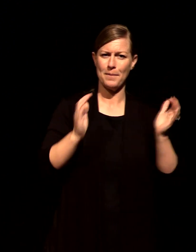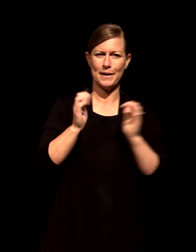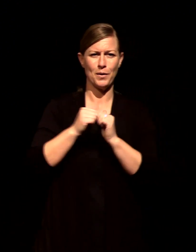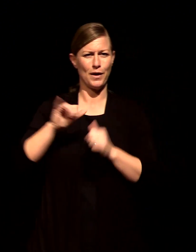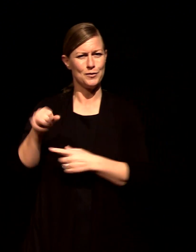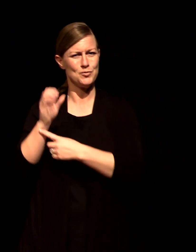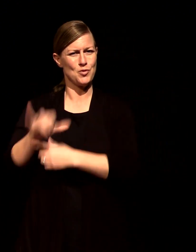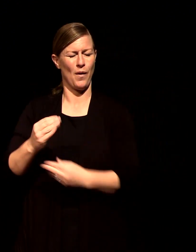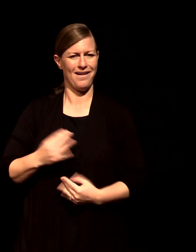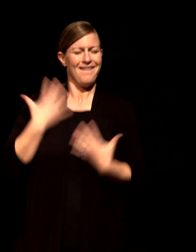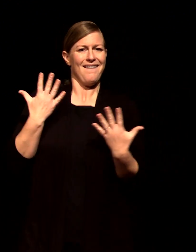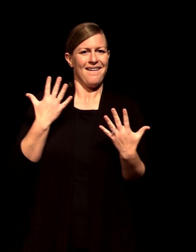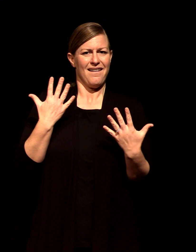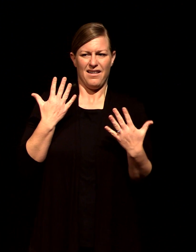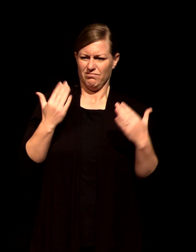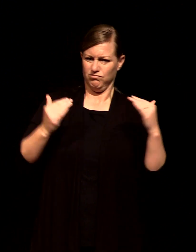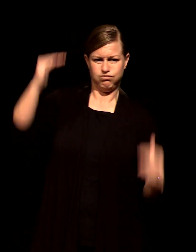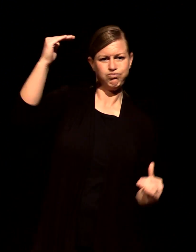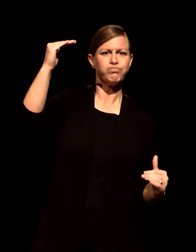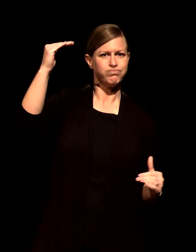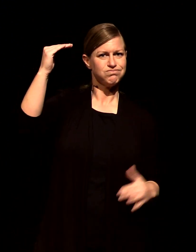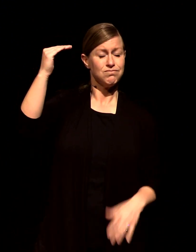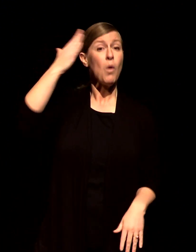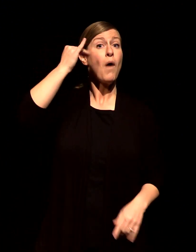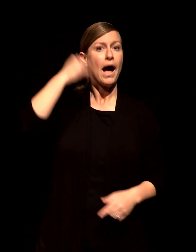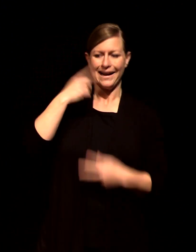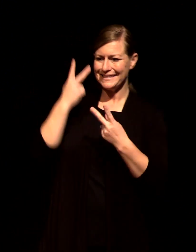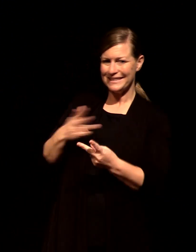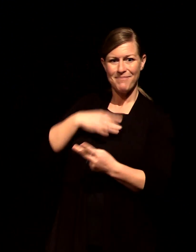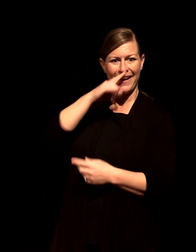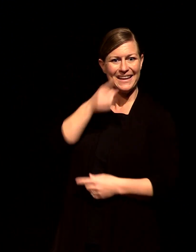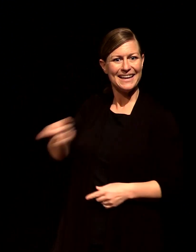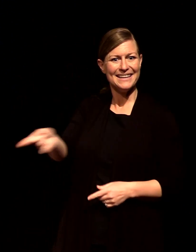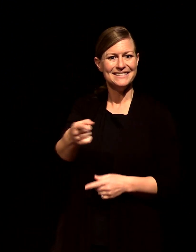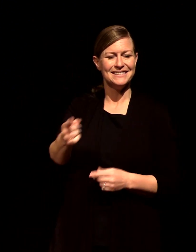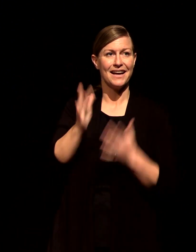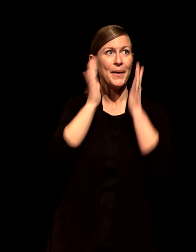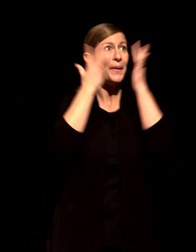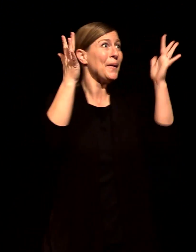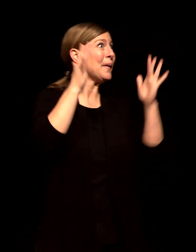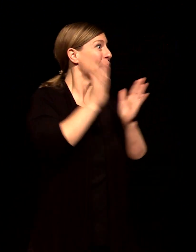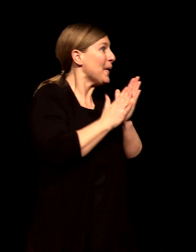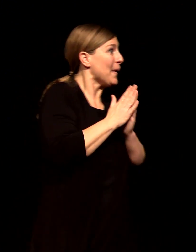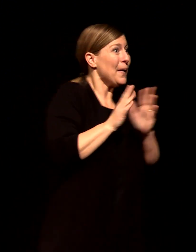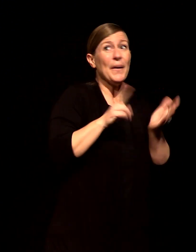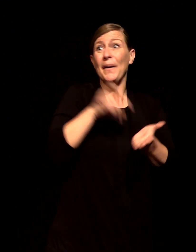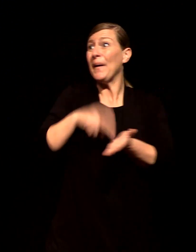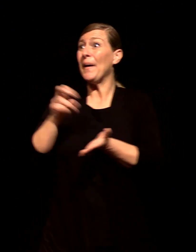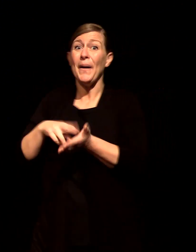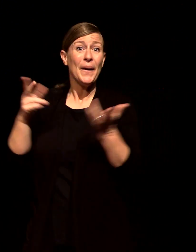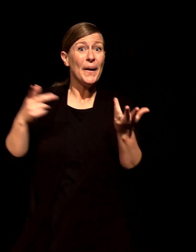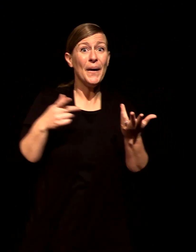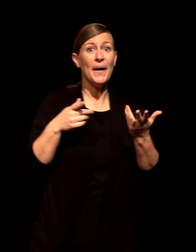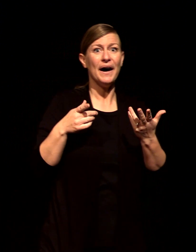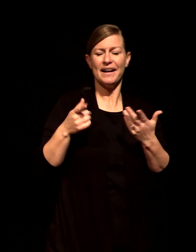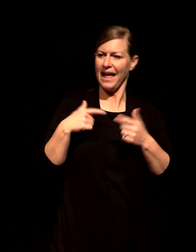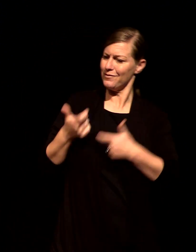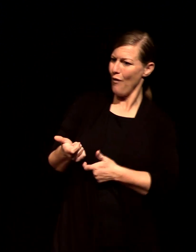my children because I love the childlike wonder of entering cars land and having them be like it's just like we're in the movie it's so amazing